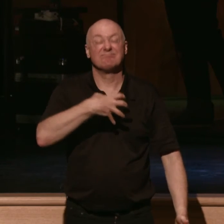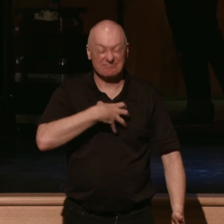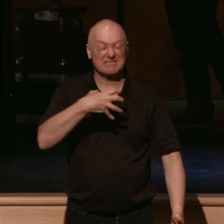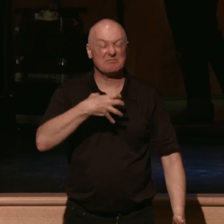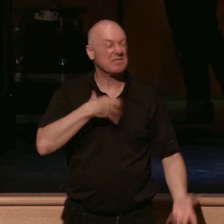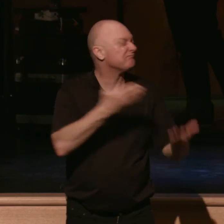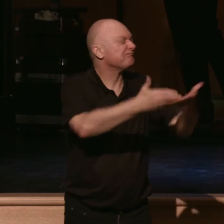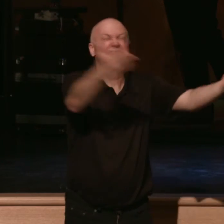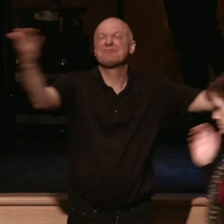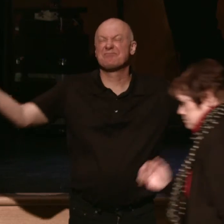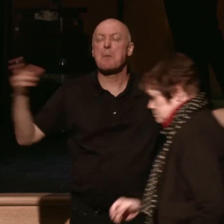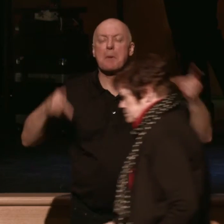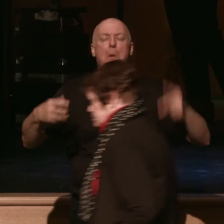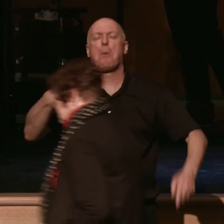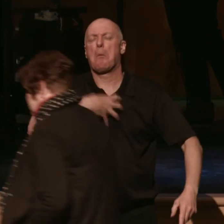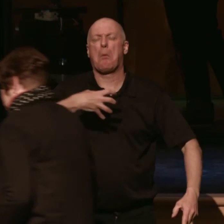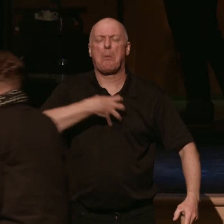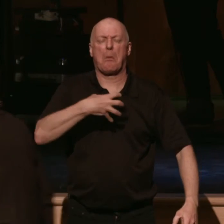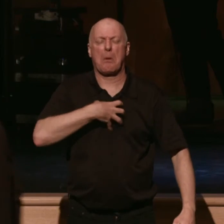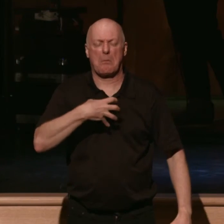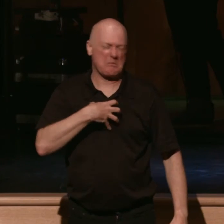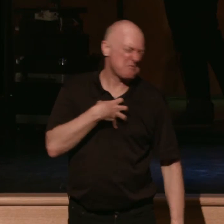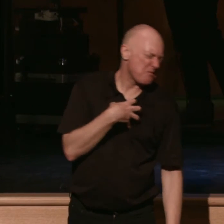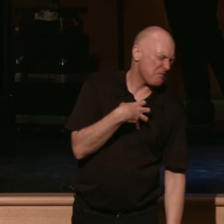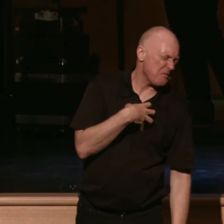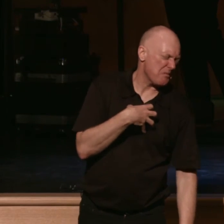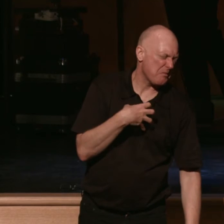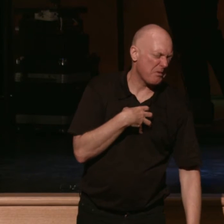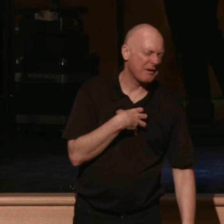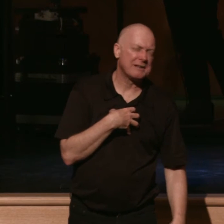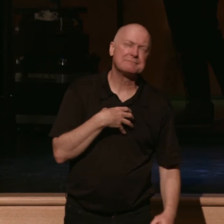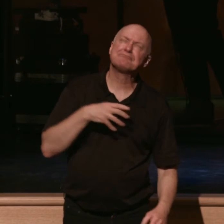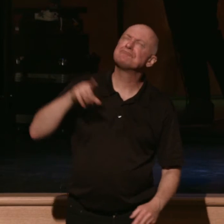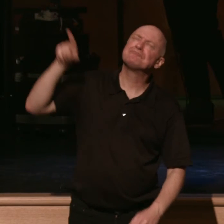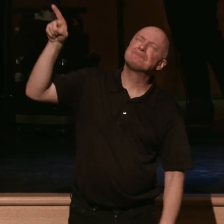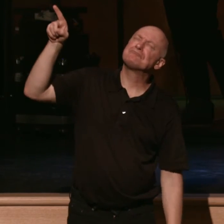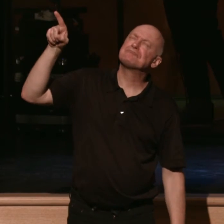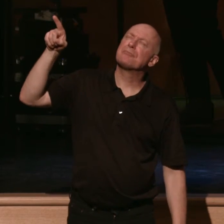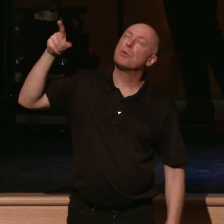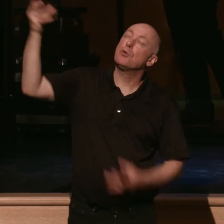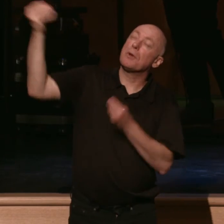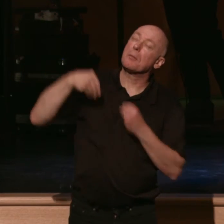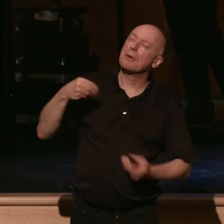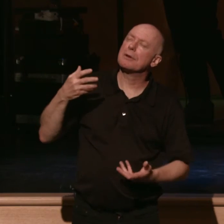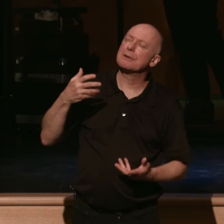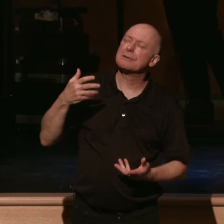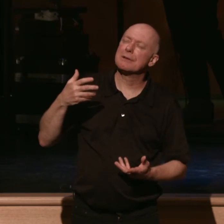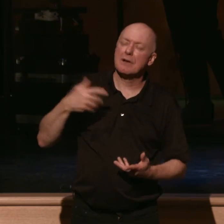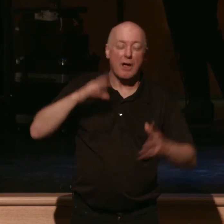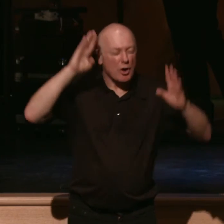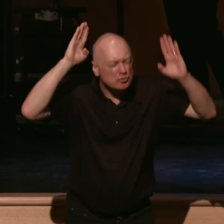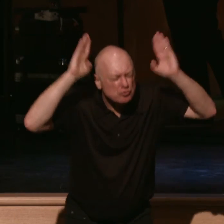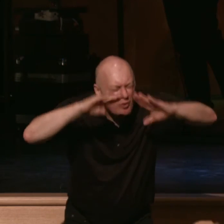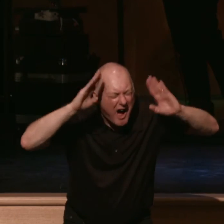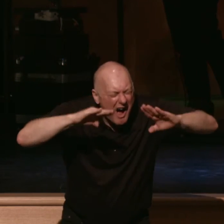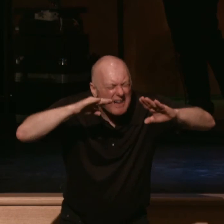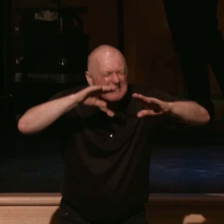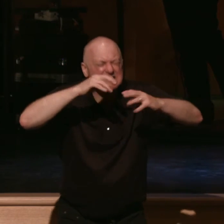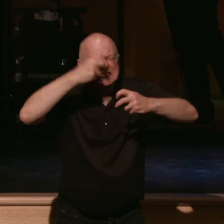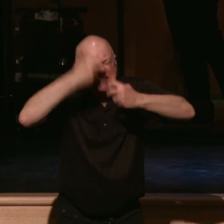to grumble, to murmur, to look upon the things of God that we have been given by God, to look upon the trials, the difficulties, the hardships, to